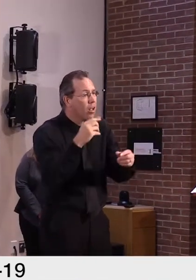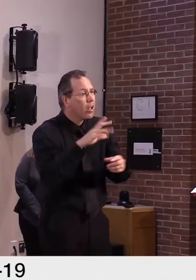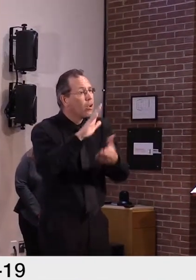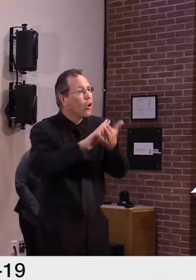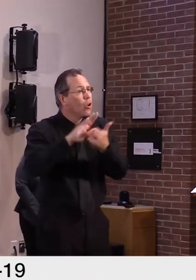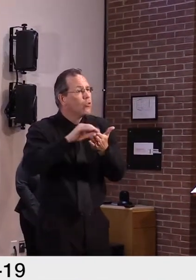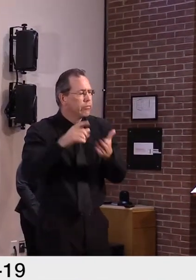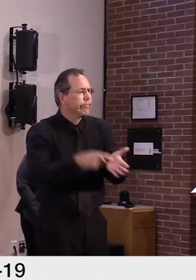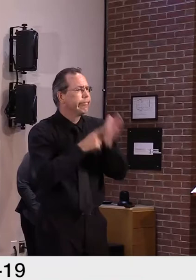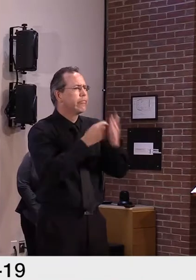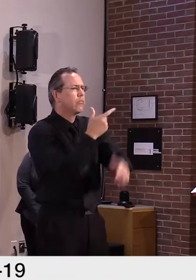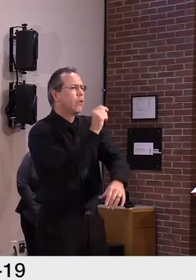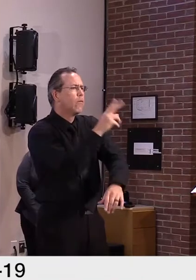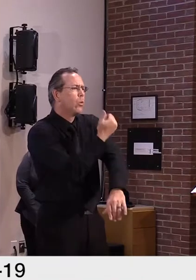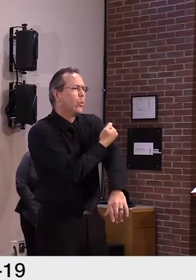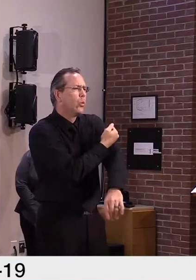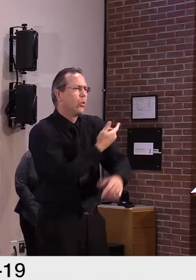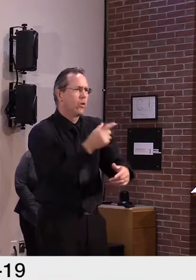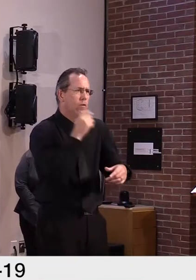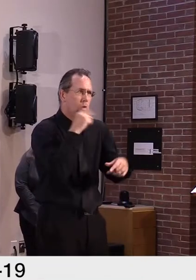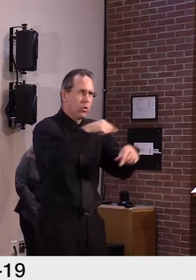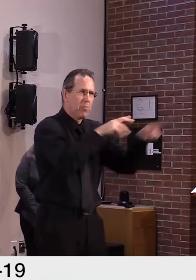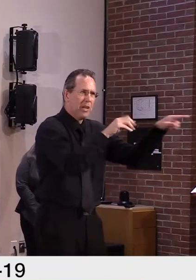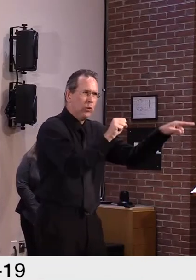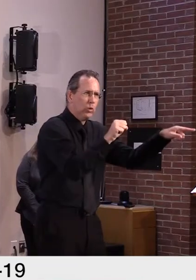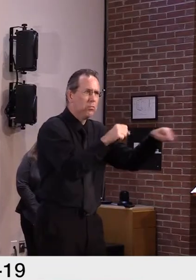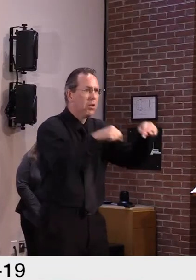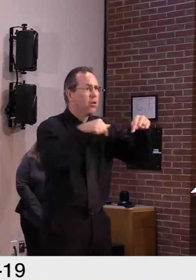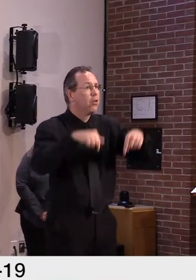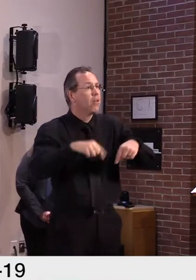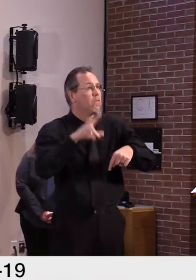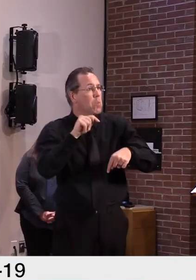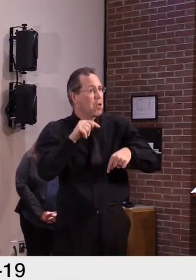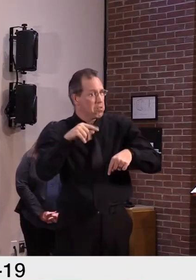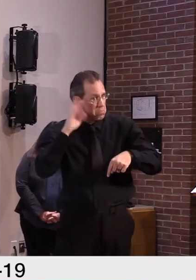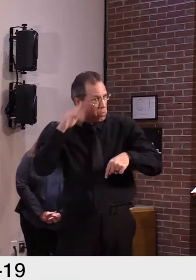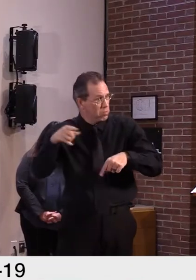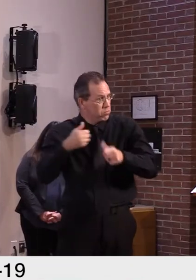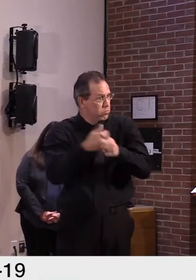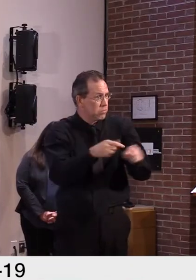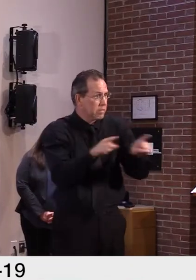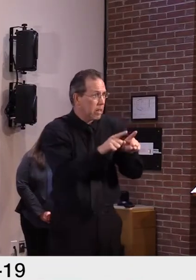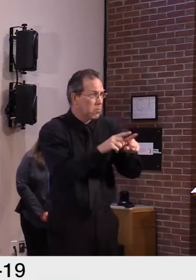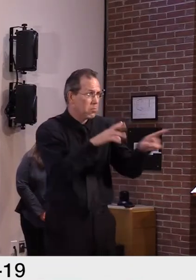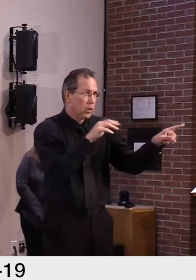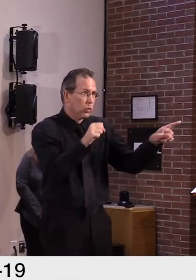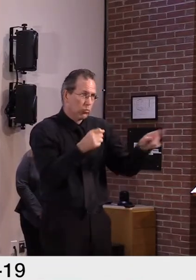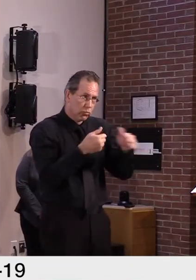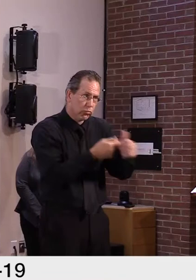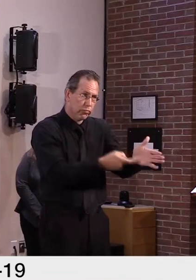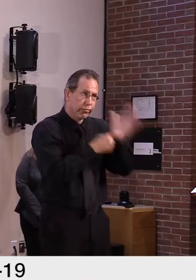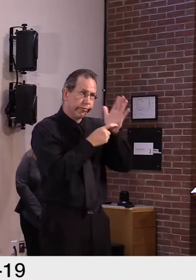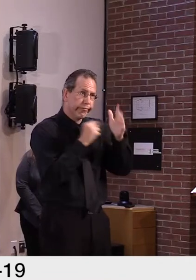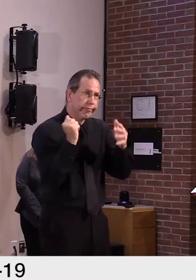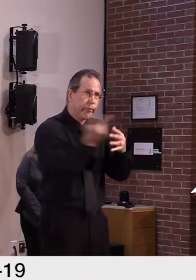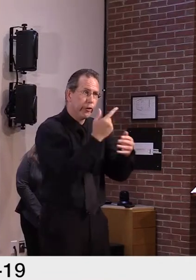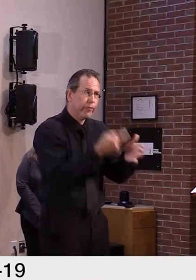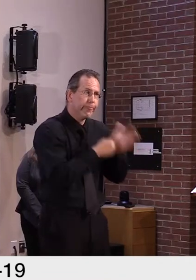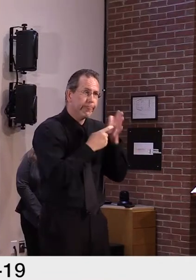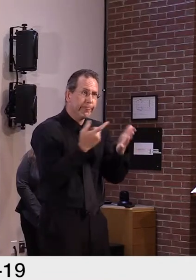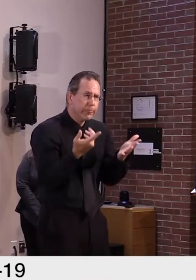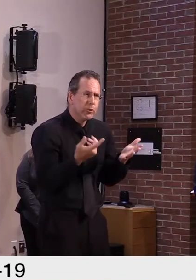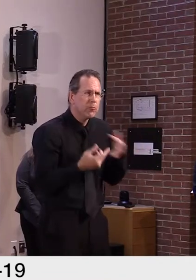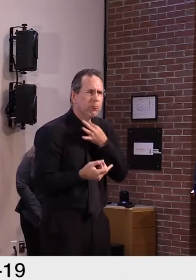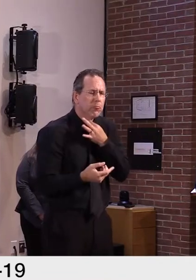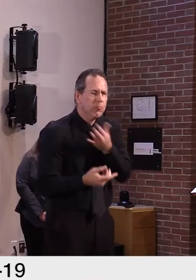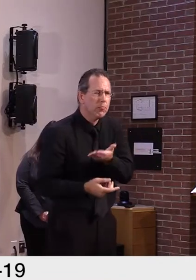Thanks for that question. I will preface my comment by saying that Massachusetts, I believe, still is the only state to have done